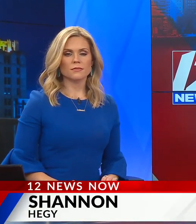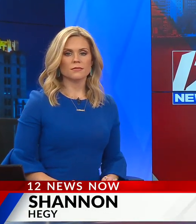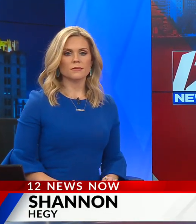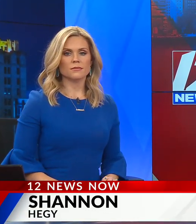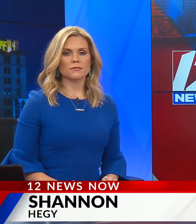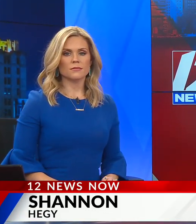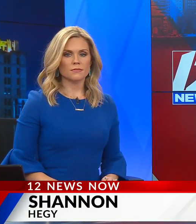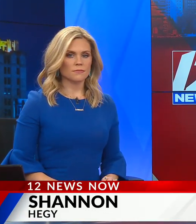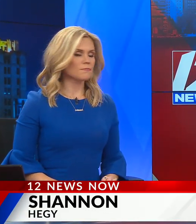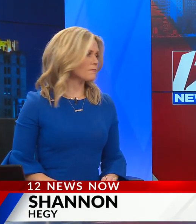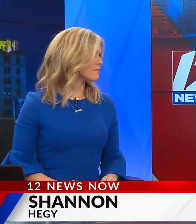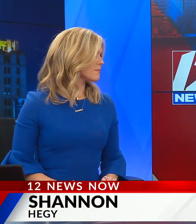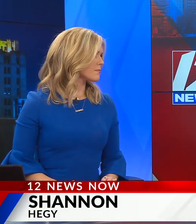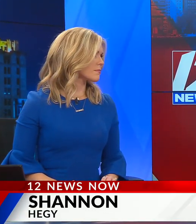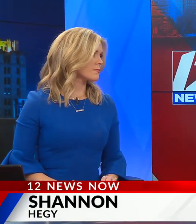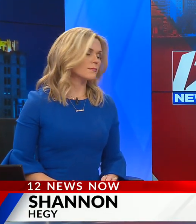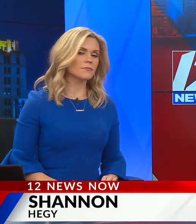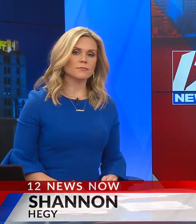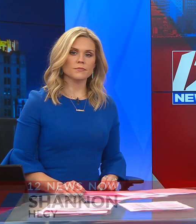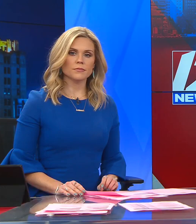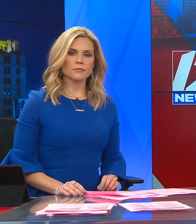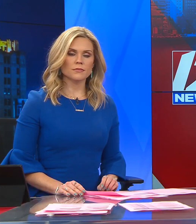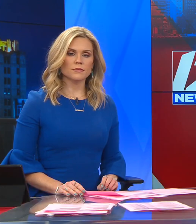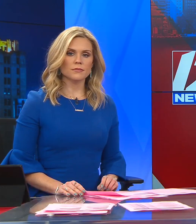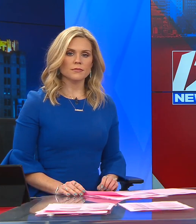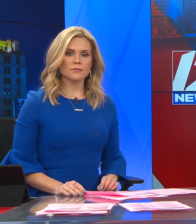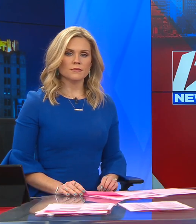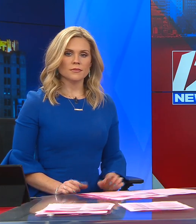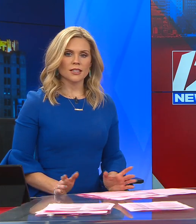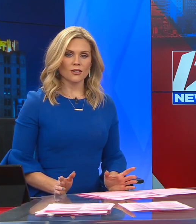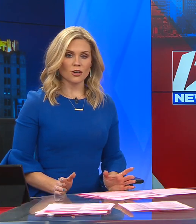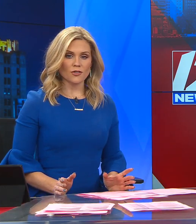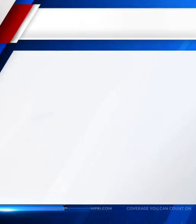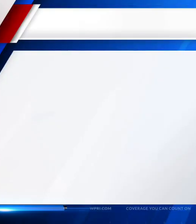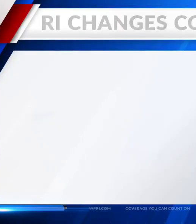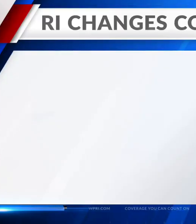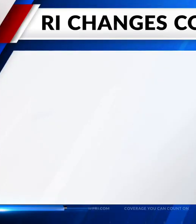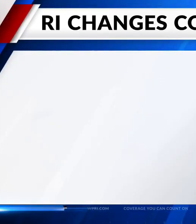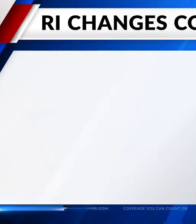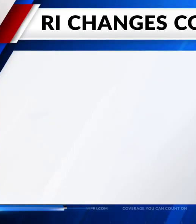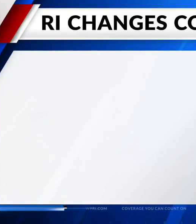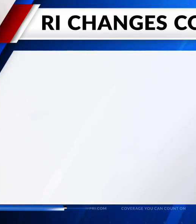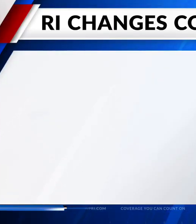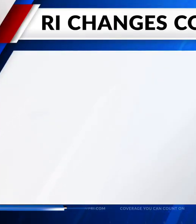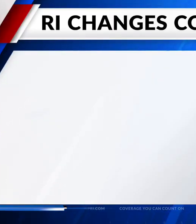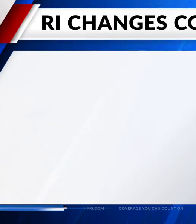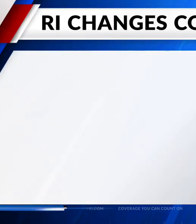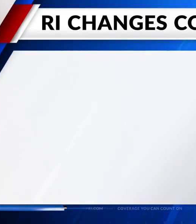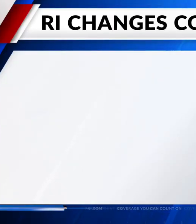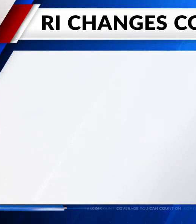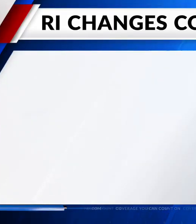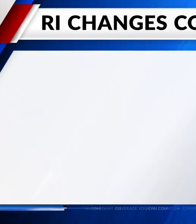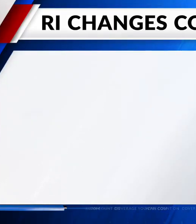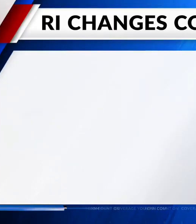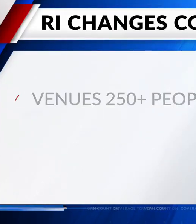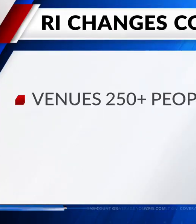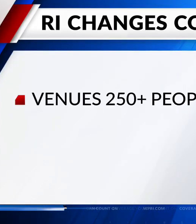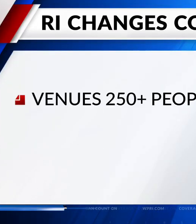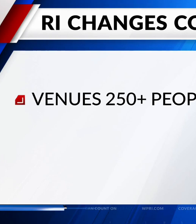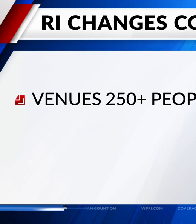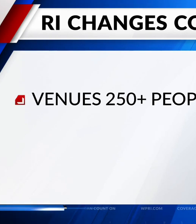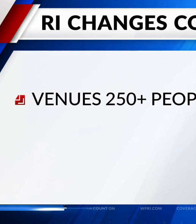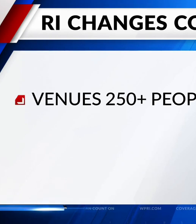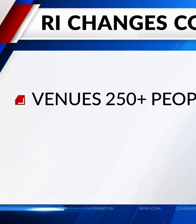providing proof of vaccination will be required for most indoor establishments. Large venues with capacity over 250 people will be